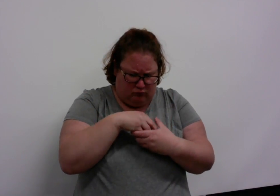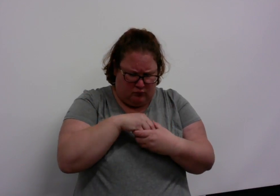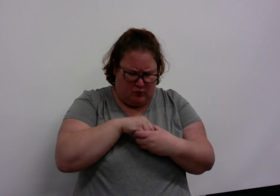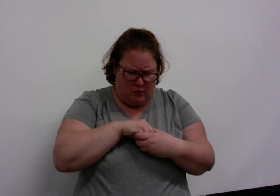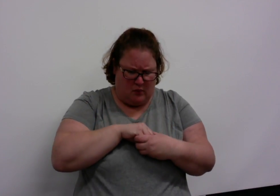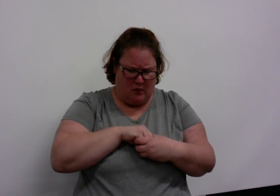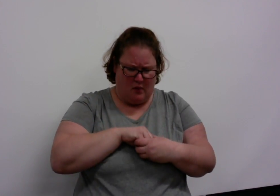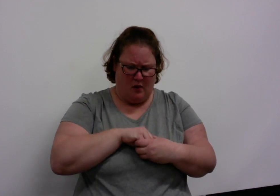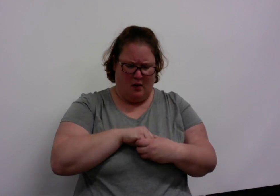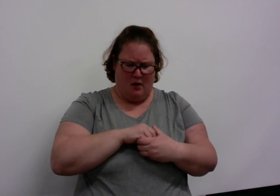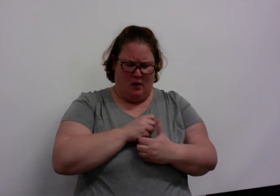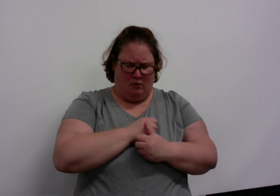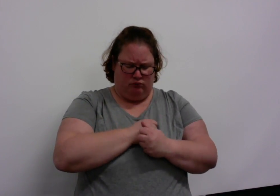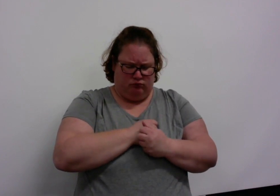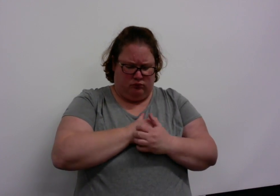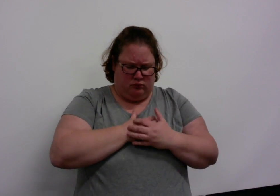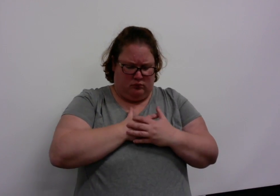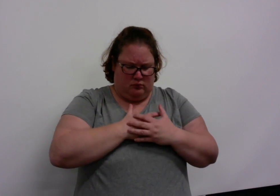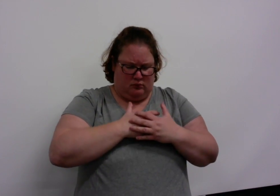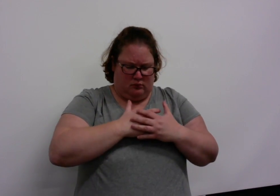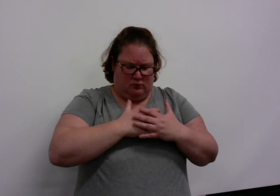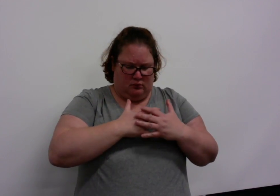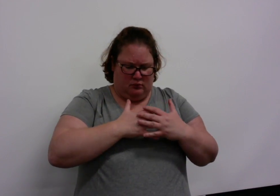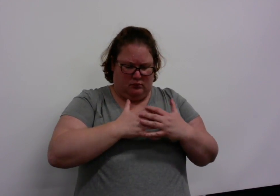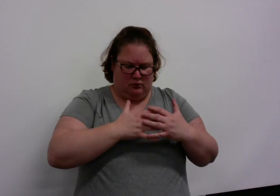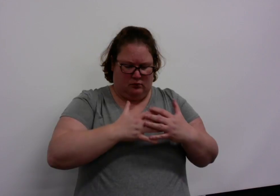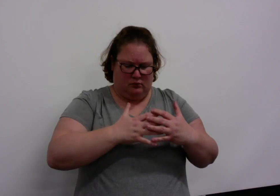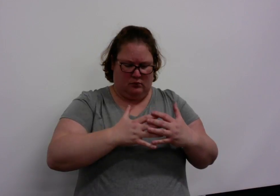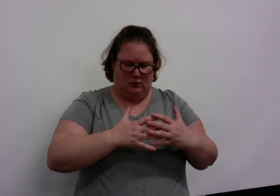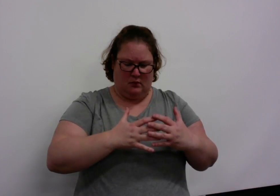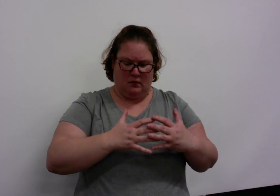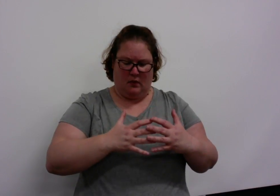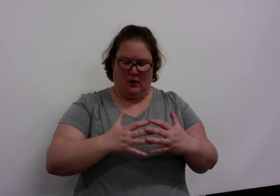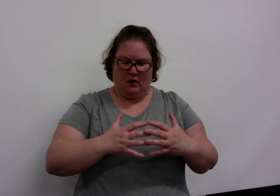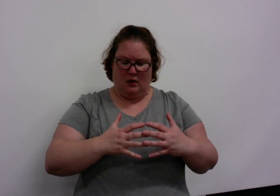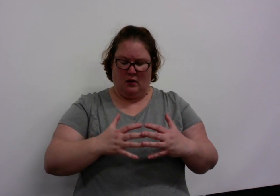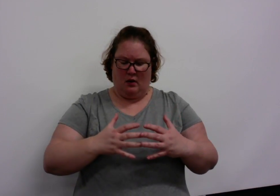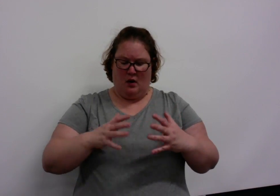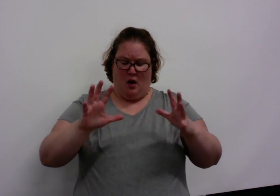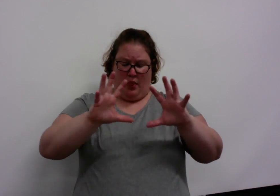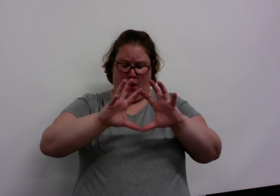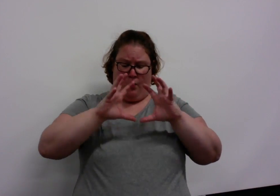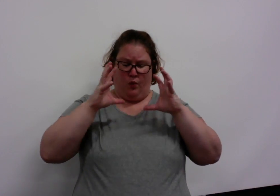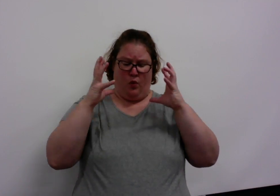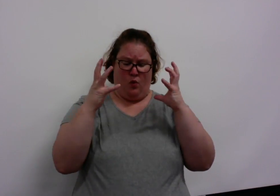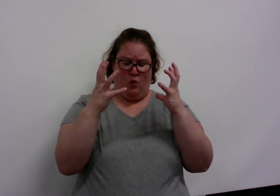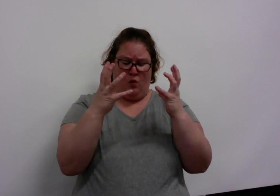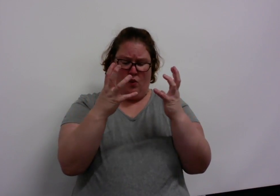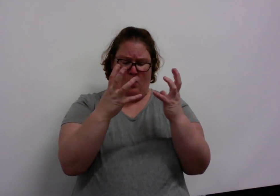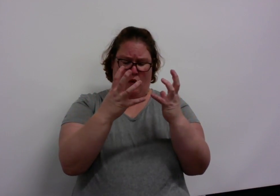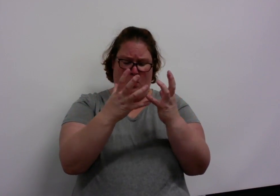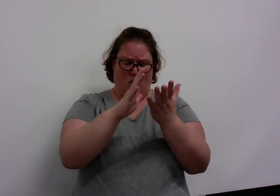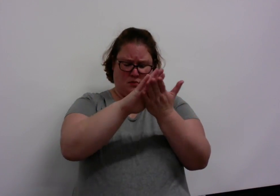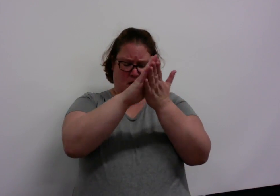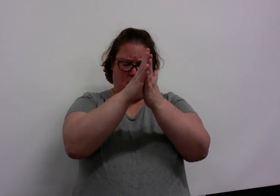peace the evening brings, the world for once